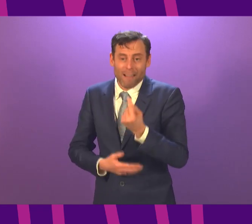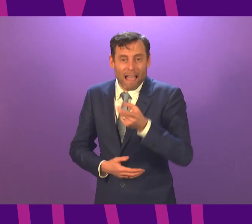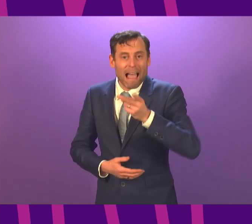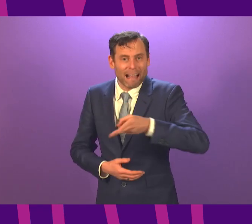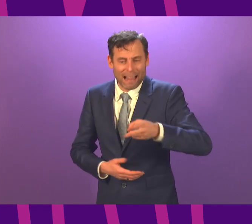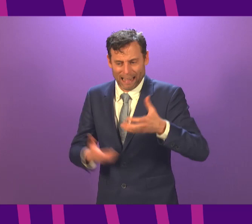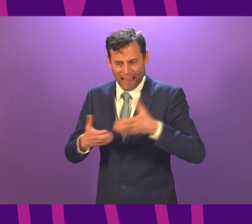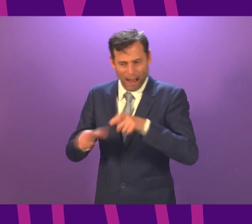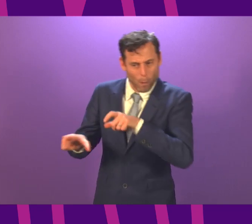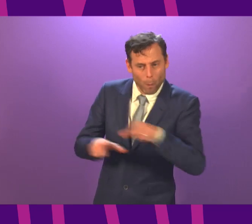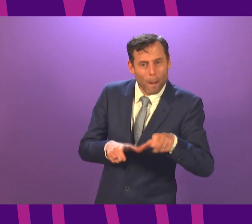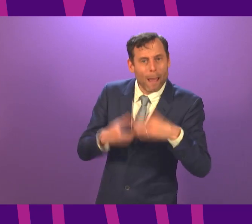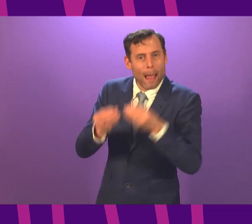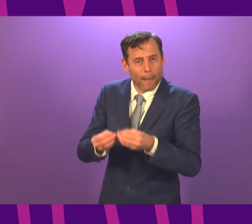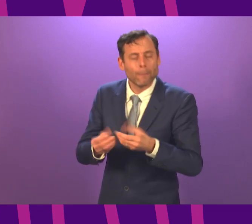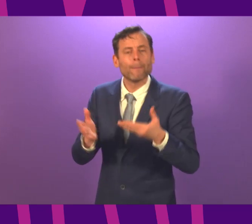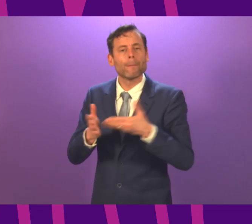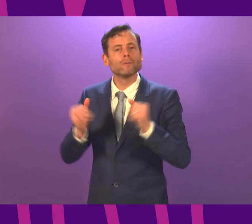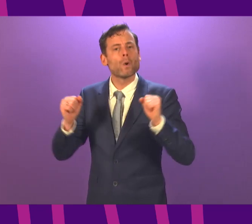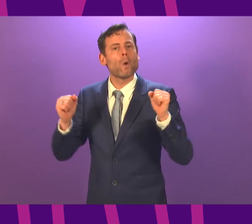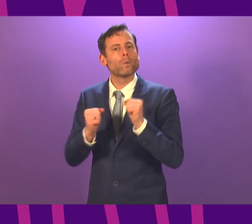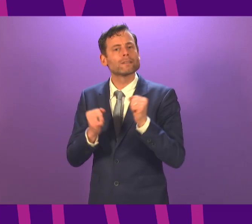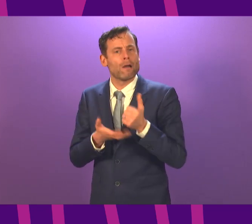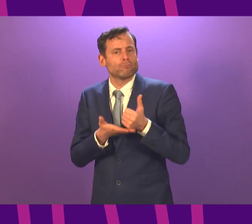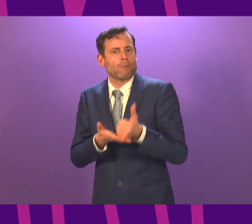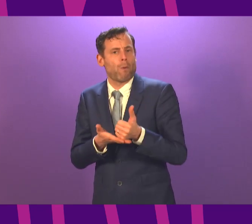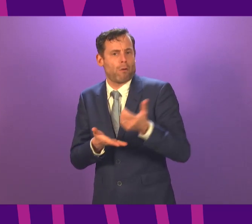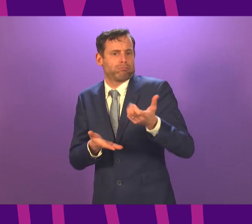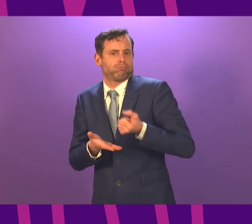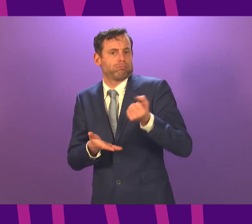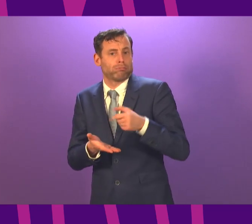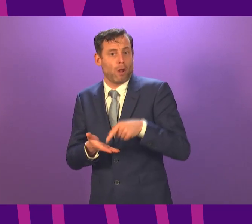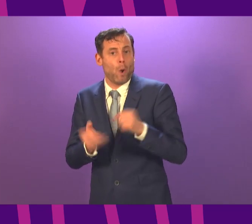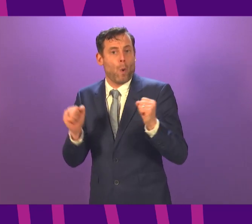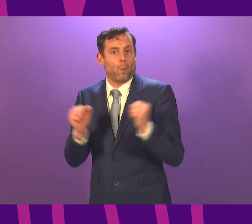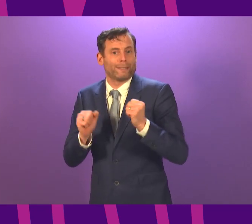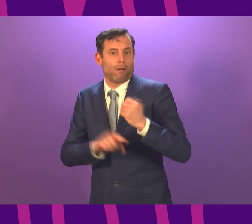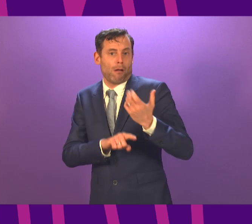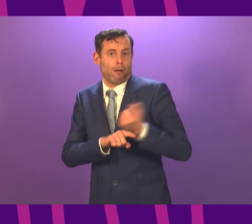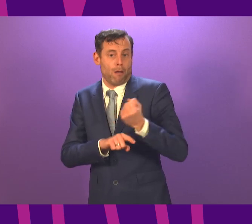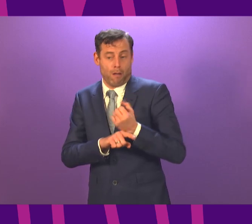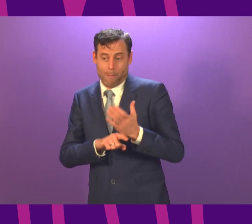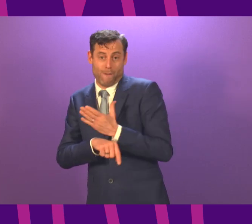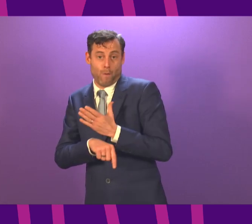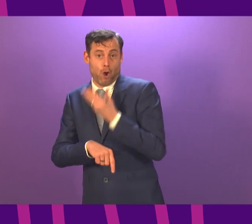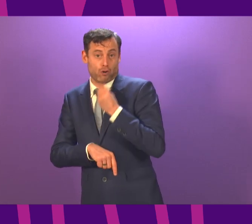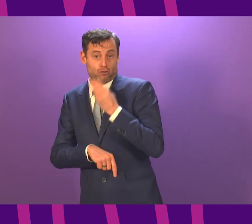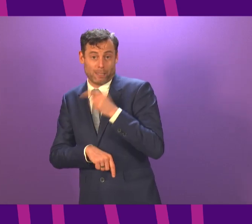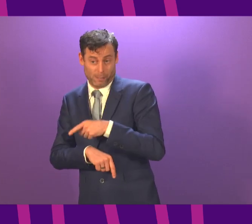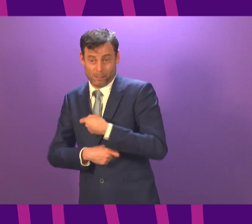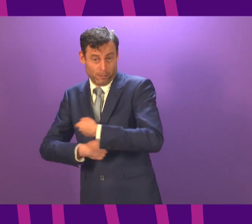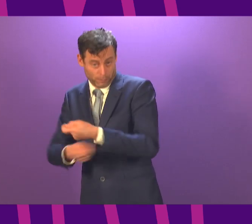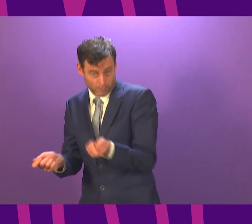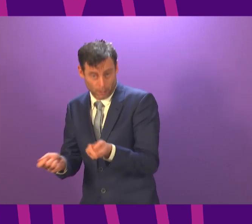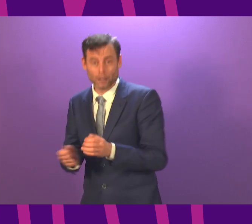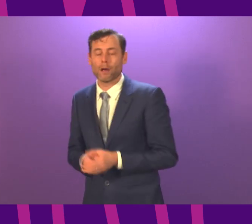million winter support package which saw grants go to low-income families before Christmas and had a range of other support for